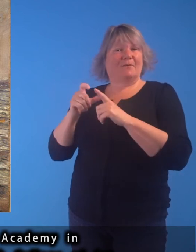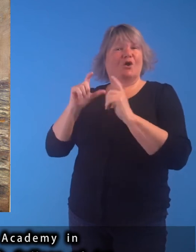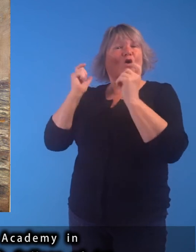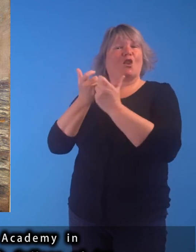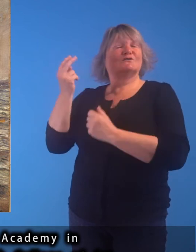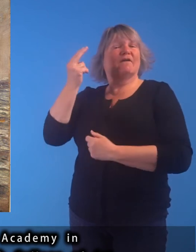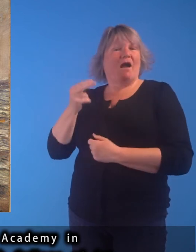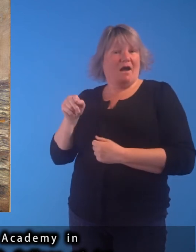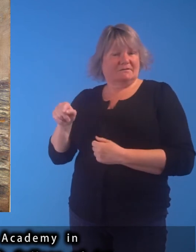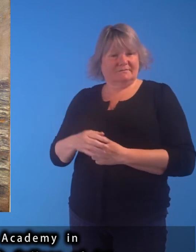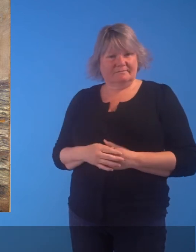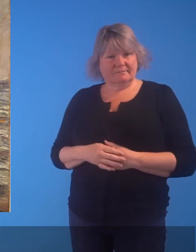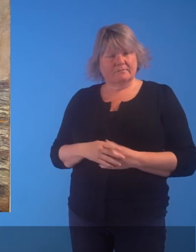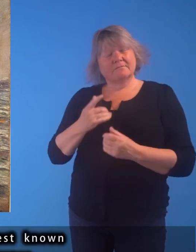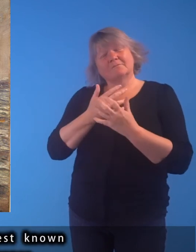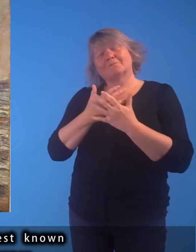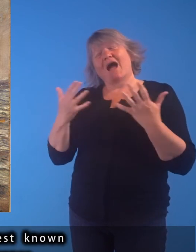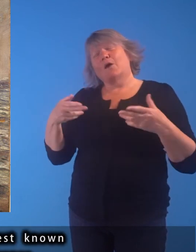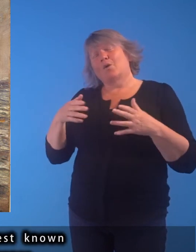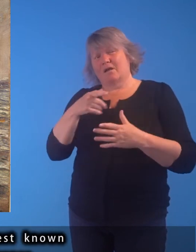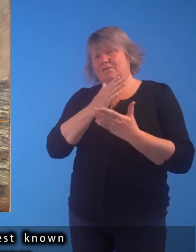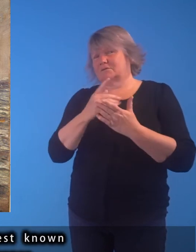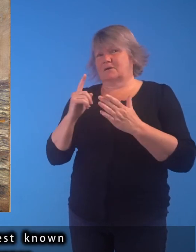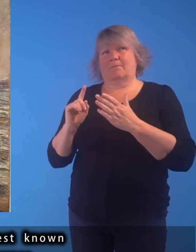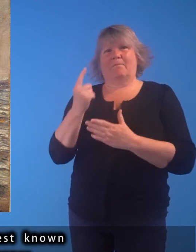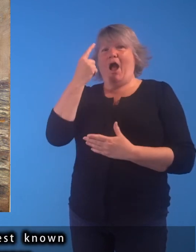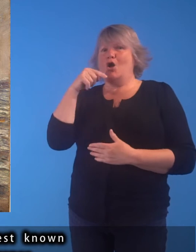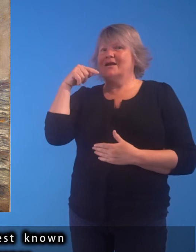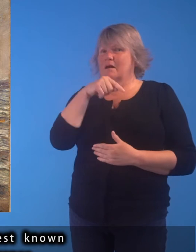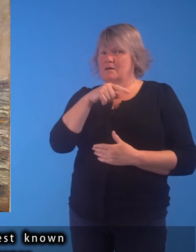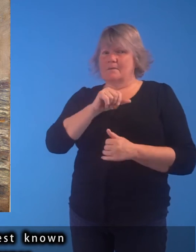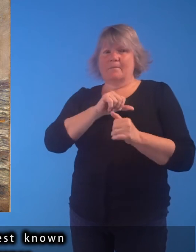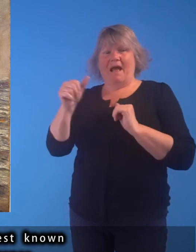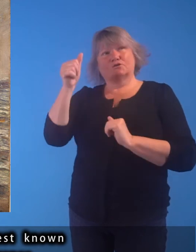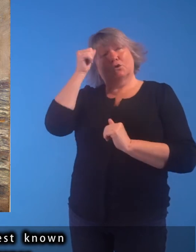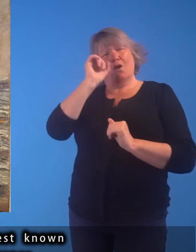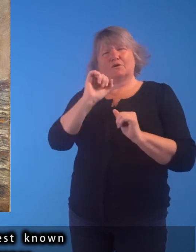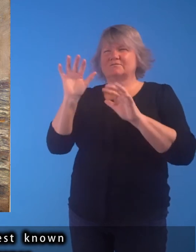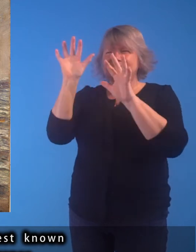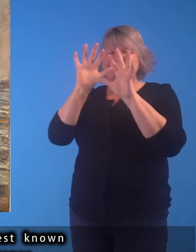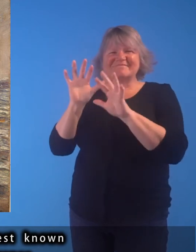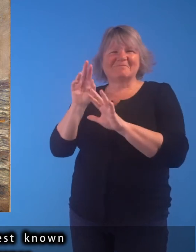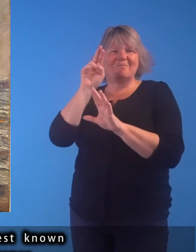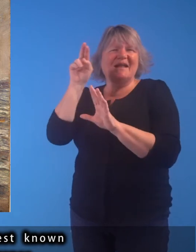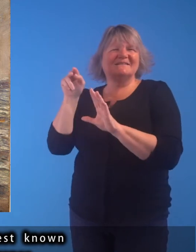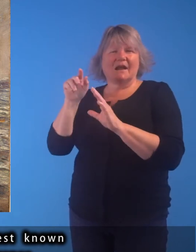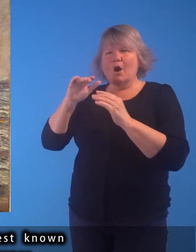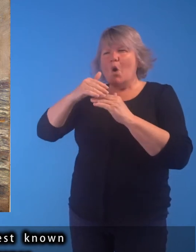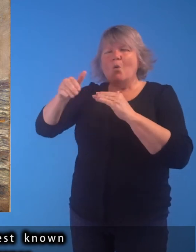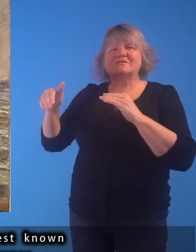Art. A pioneer in so many ways, he is best known for his impressionistic coastal